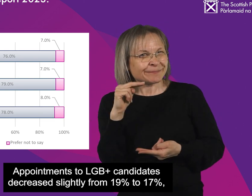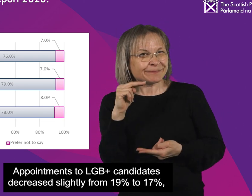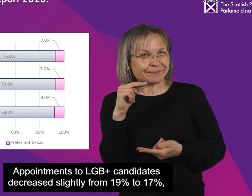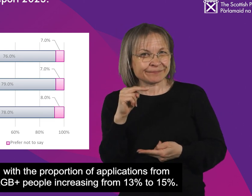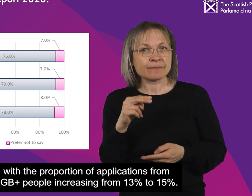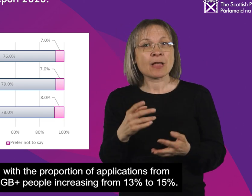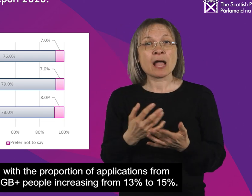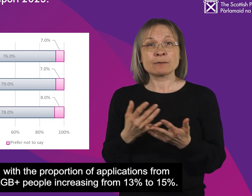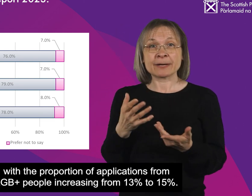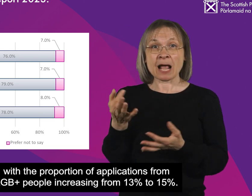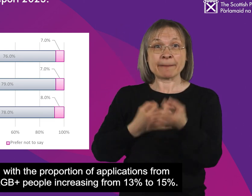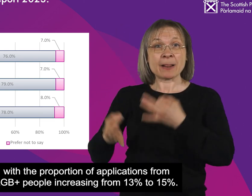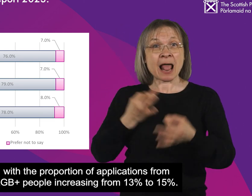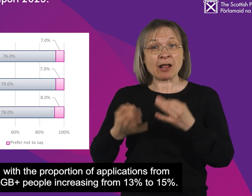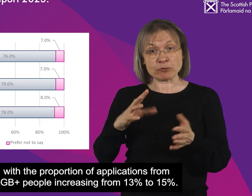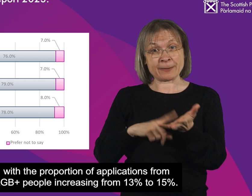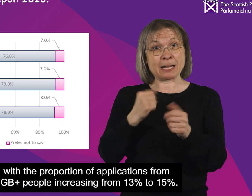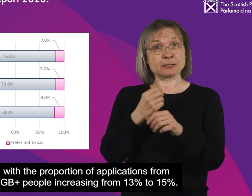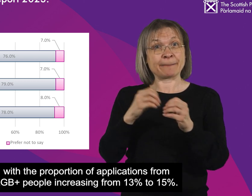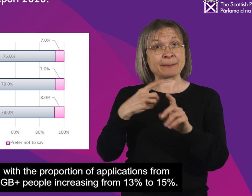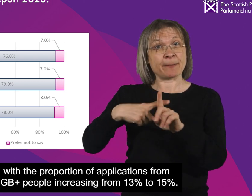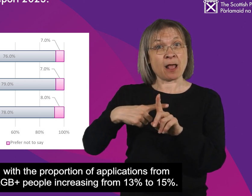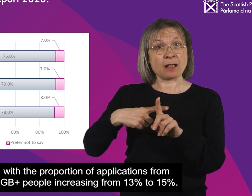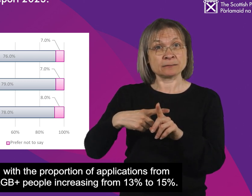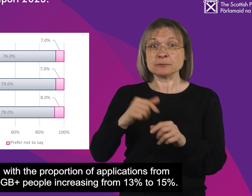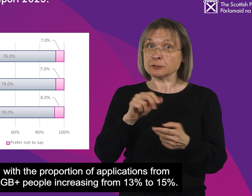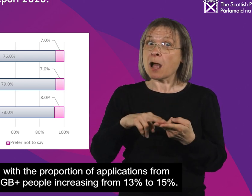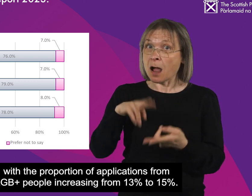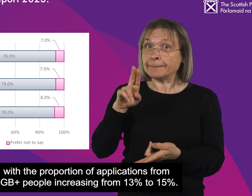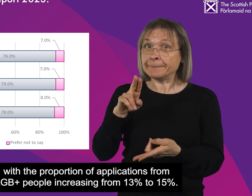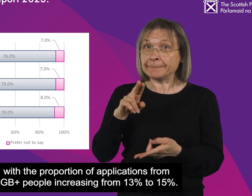from LGB plus people increasing from 13% to 15%.